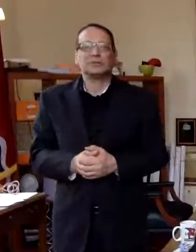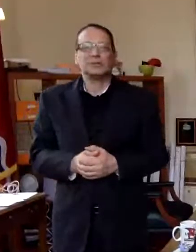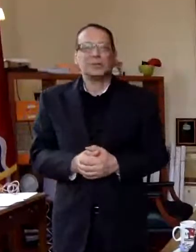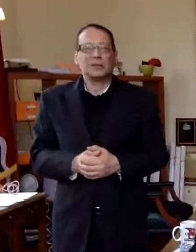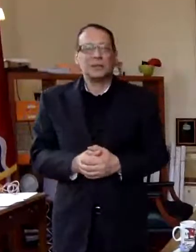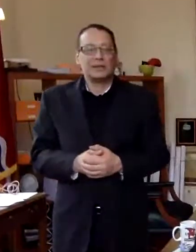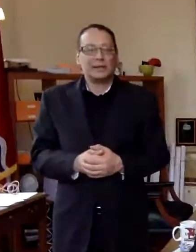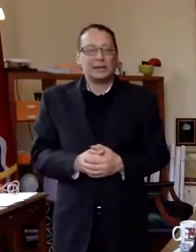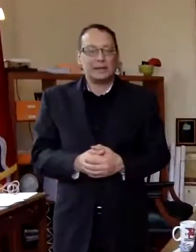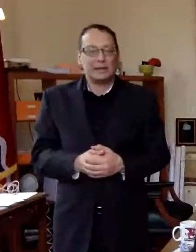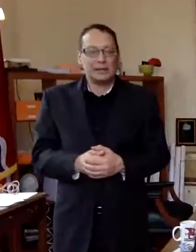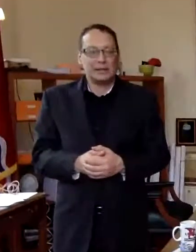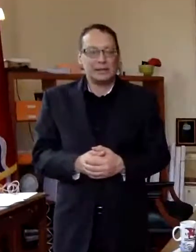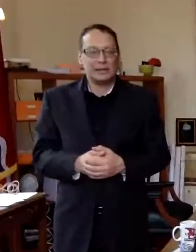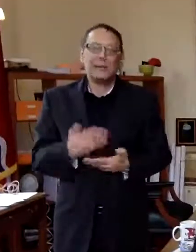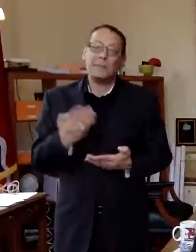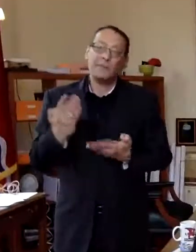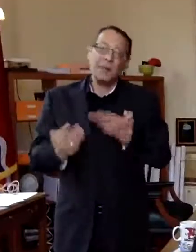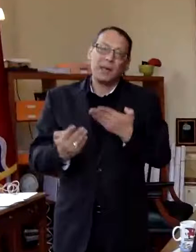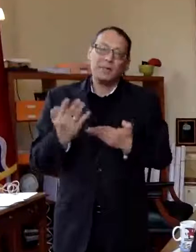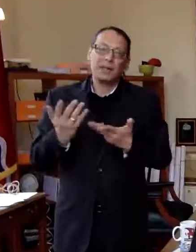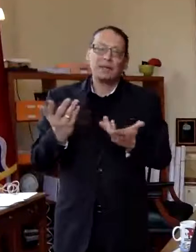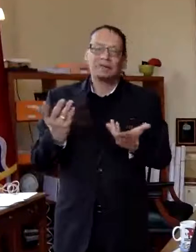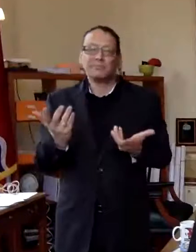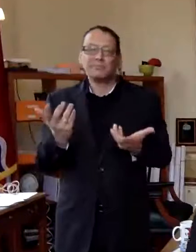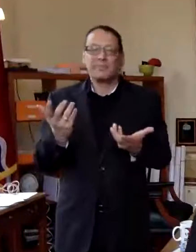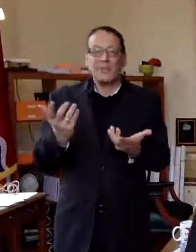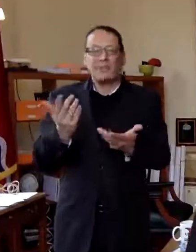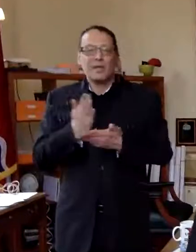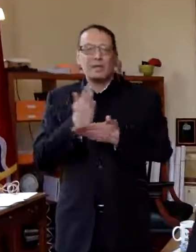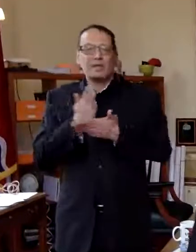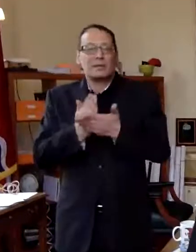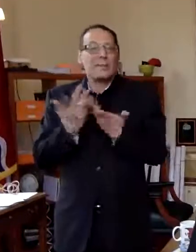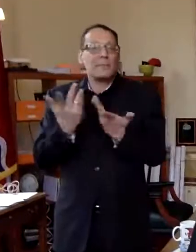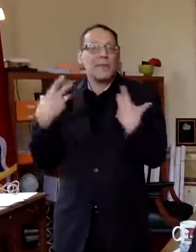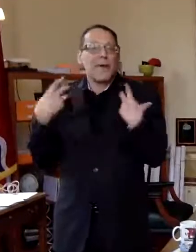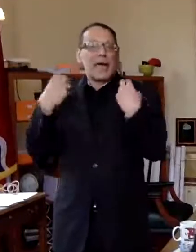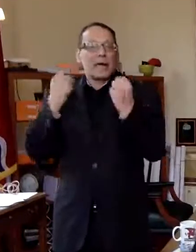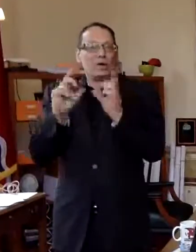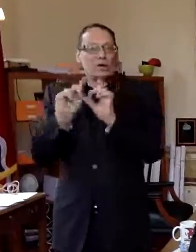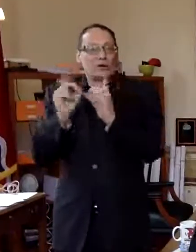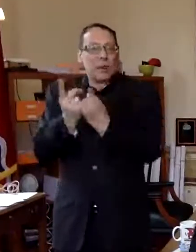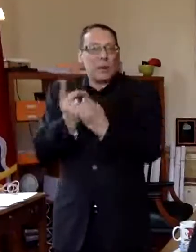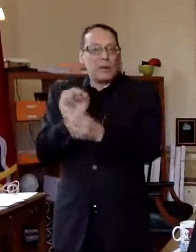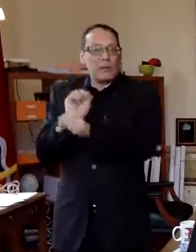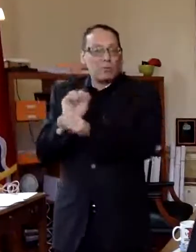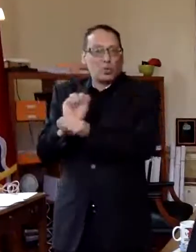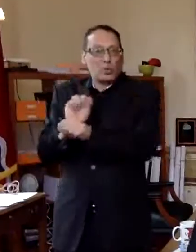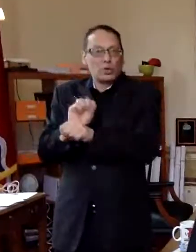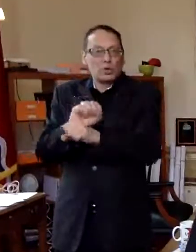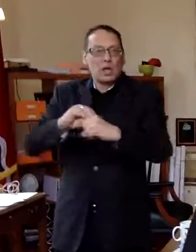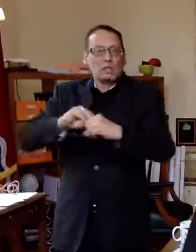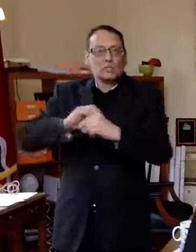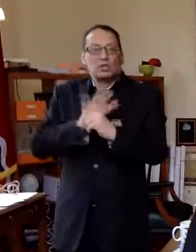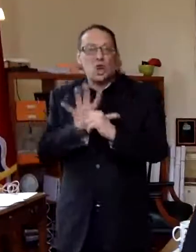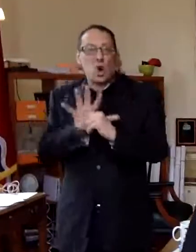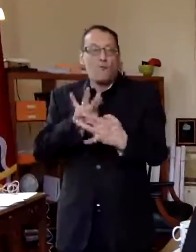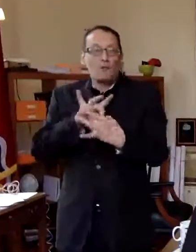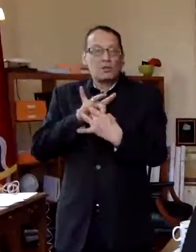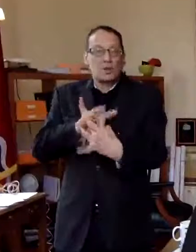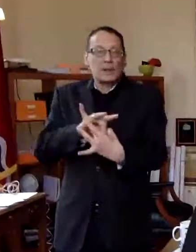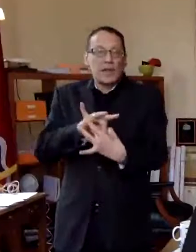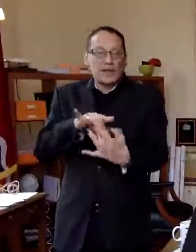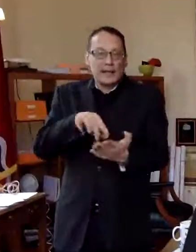um uh perhaps uh some of the efforts in the health department so it's covid related expenses efforts